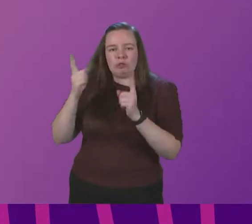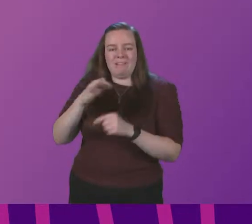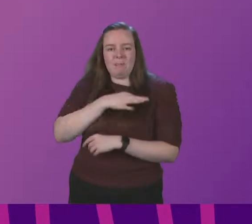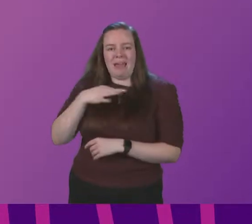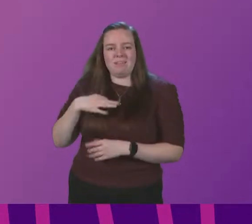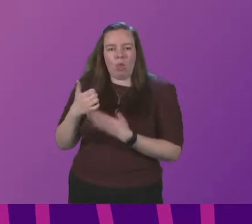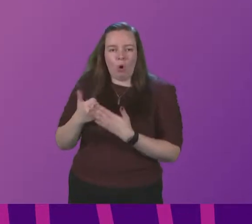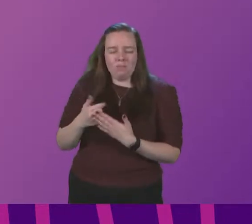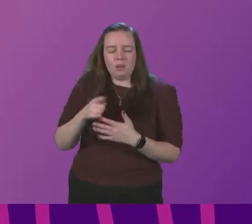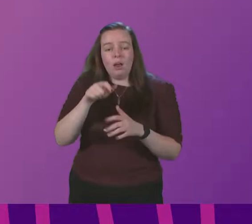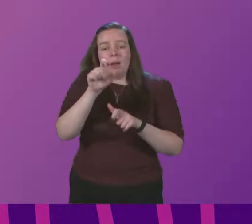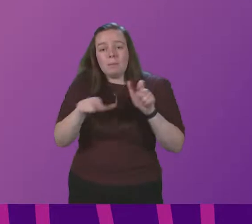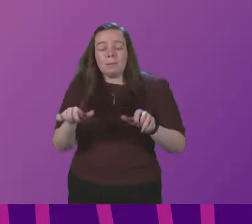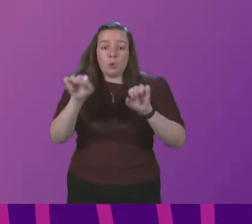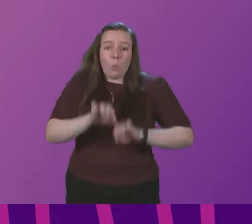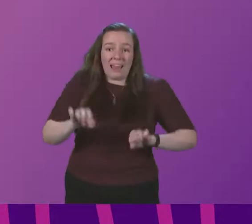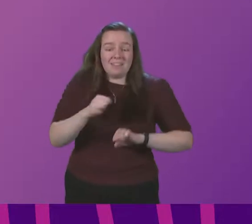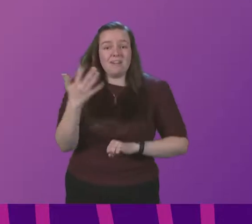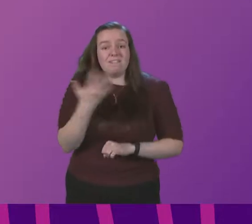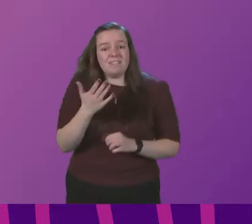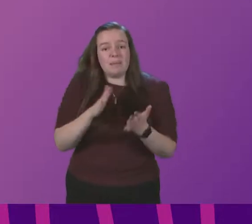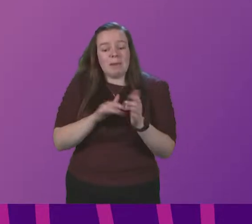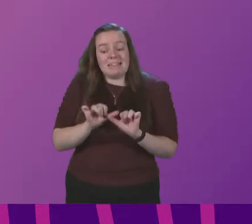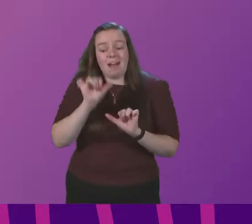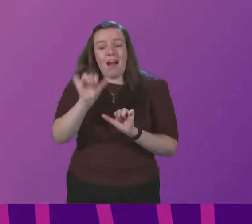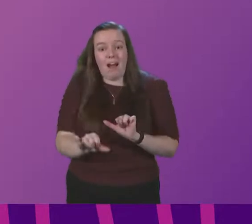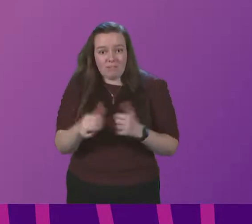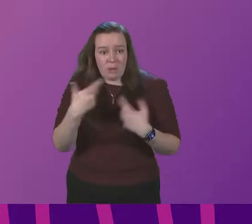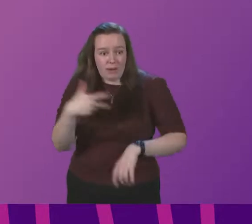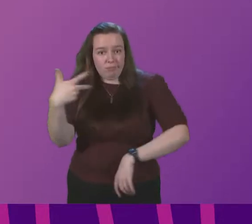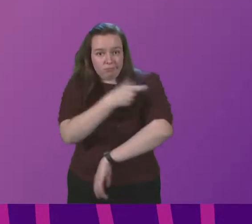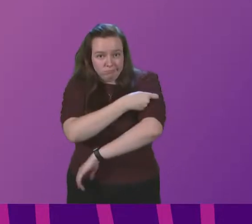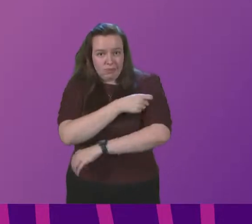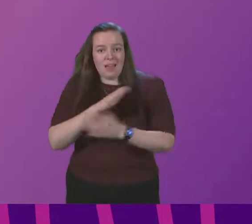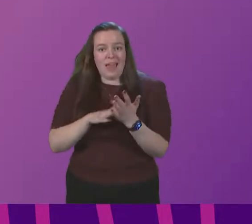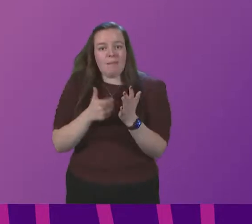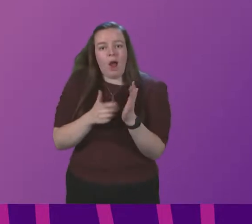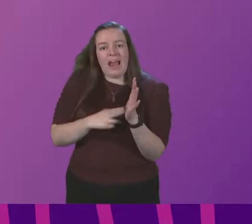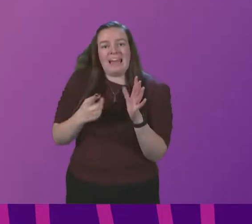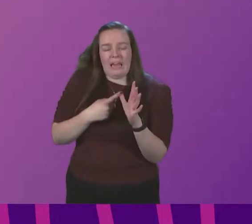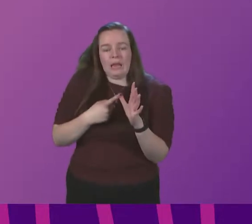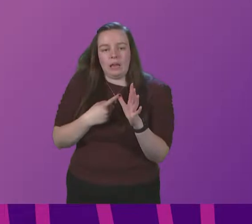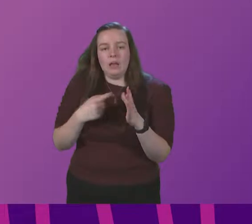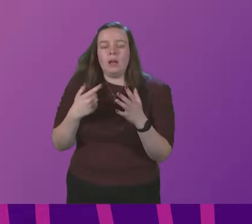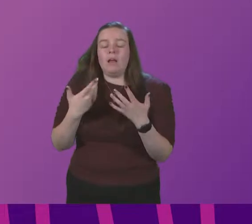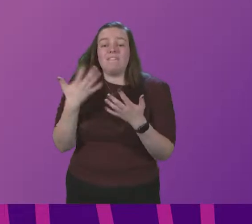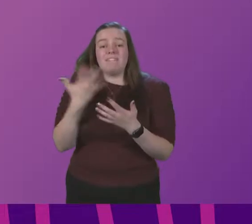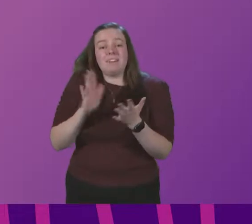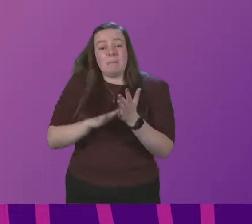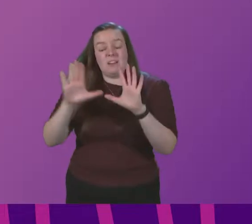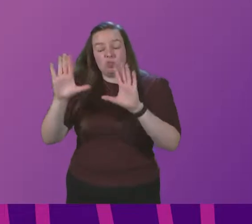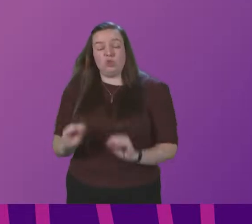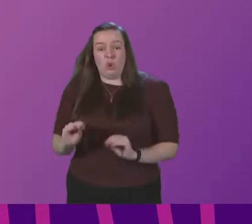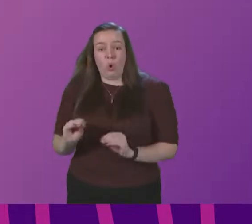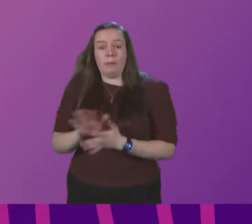people to wait in a vaccine centre for 15 minutes after they receive an mRNA vaccine is being removed. This will speed up